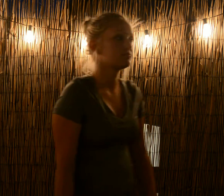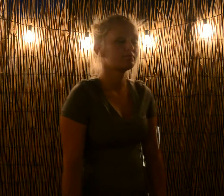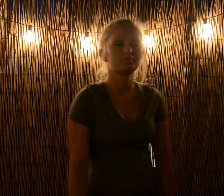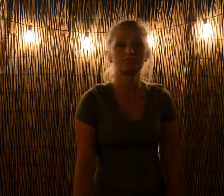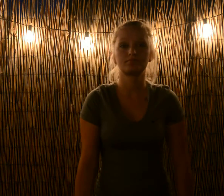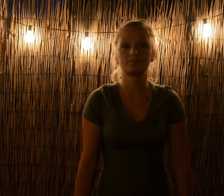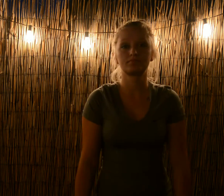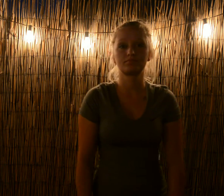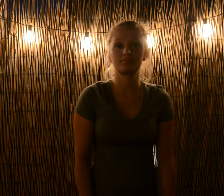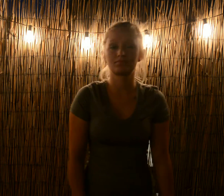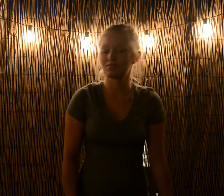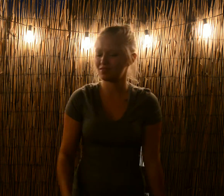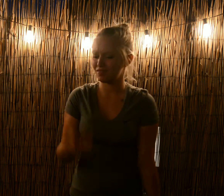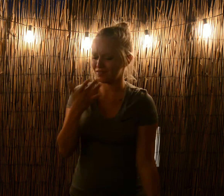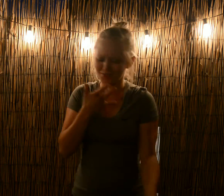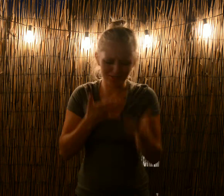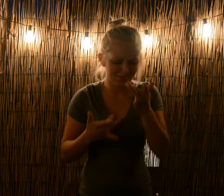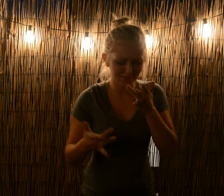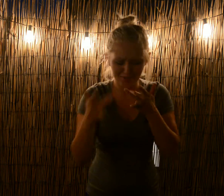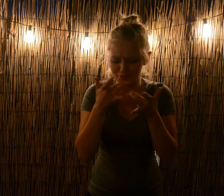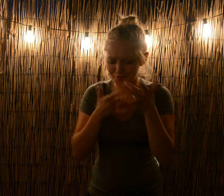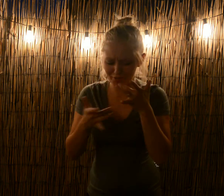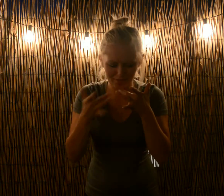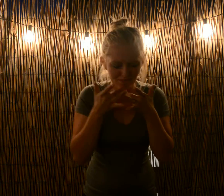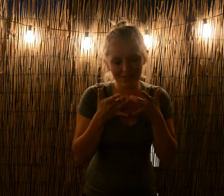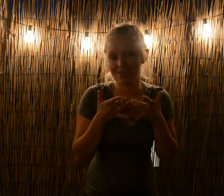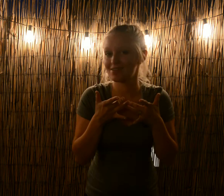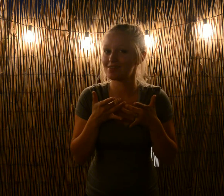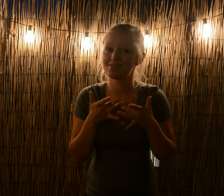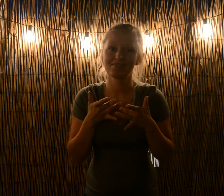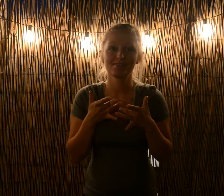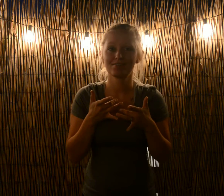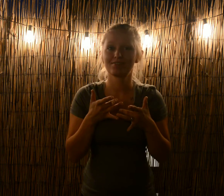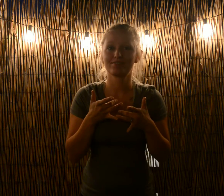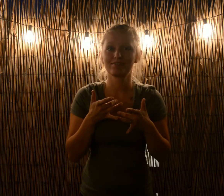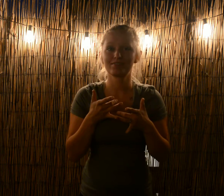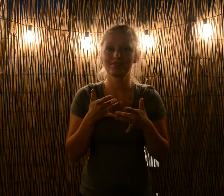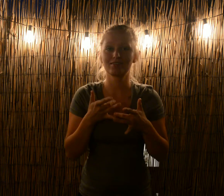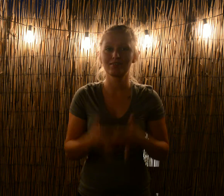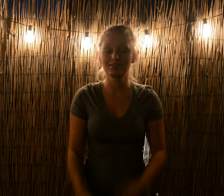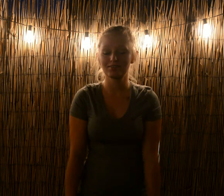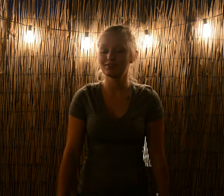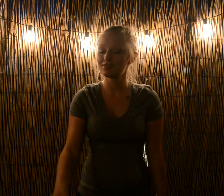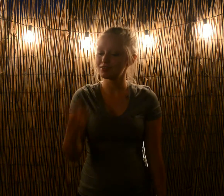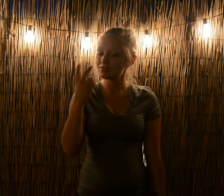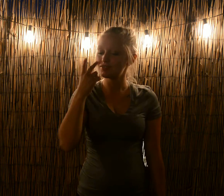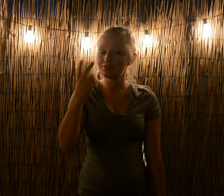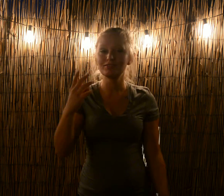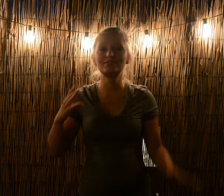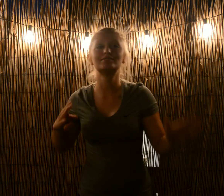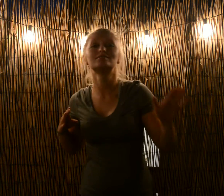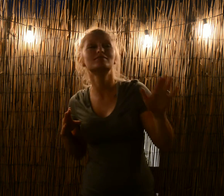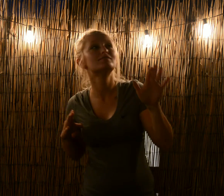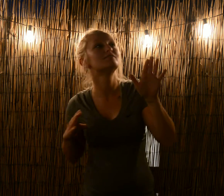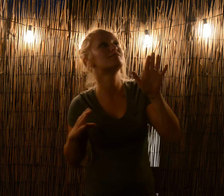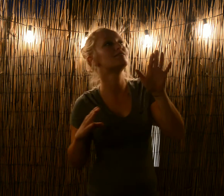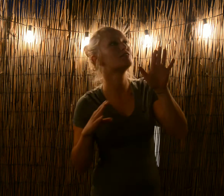I won't just survive Oh, you will see